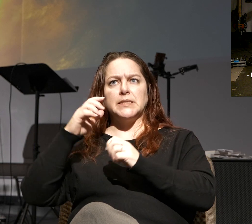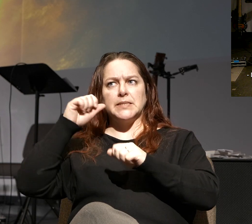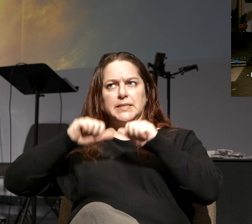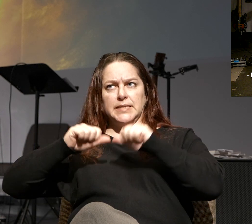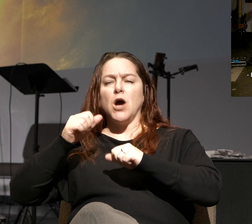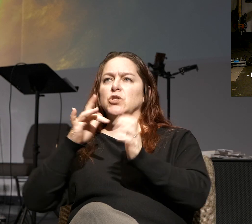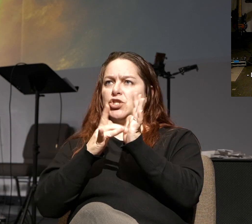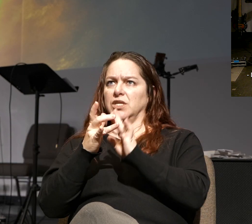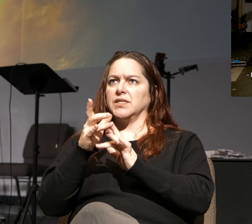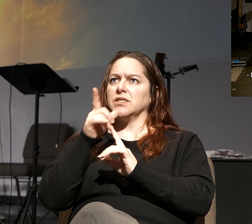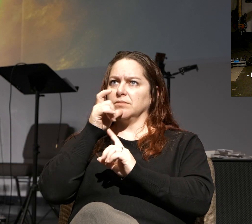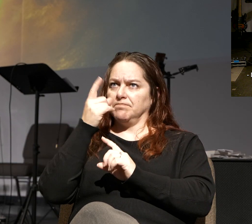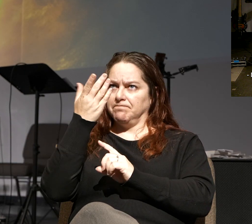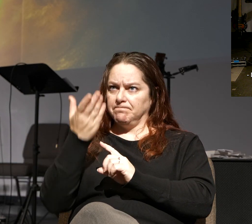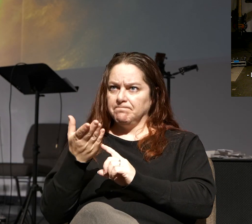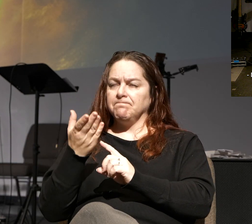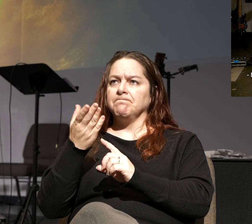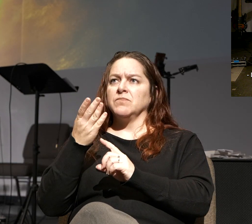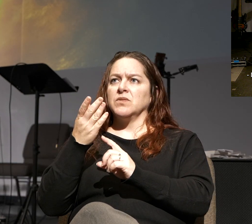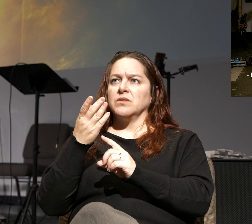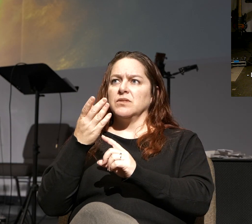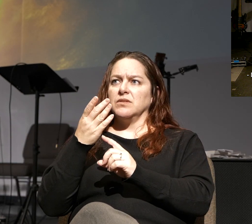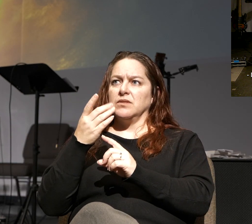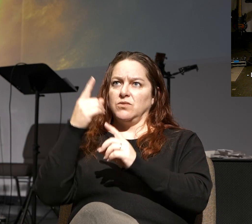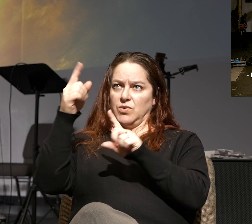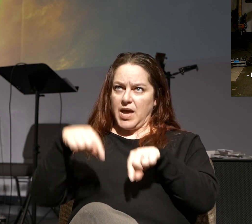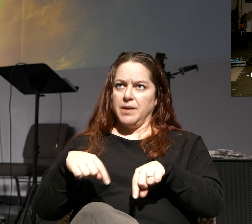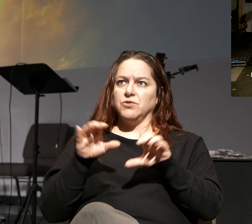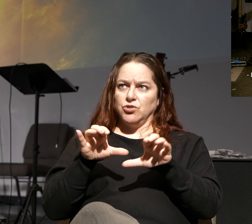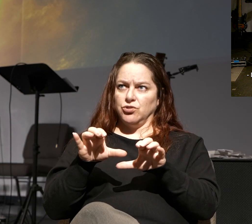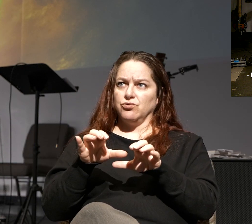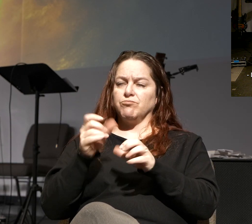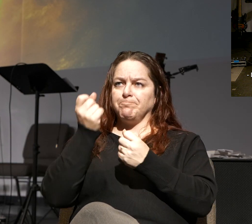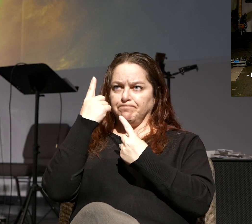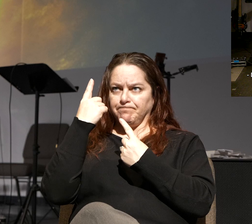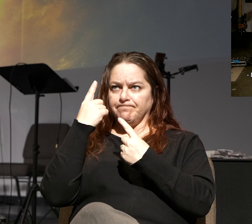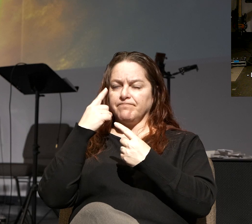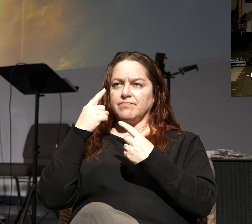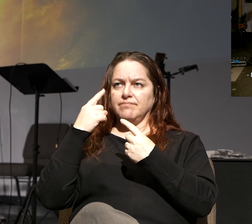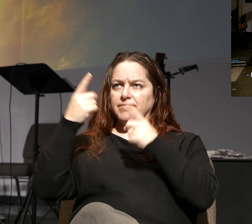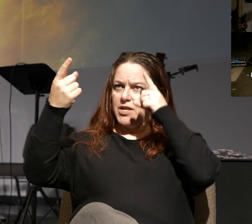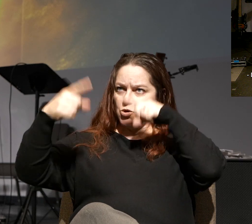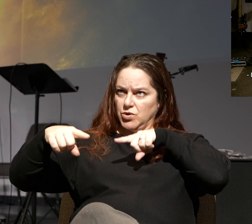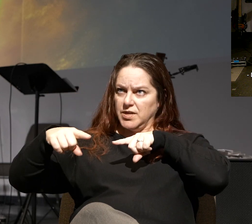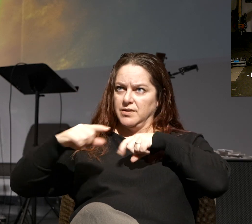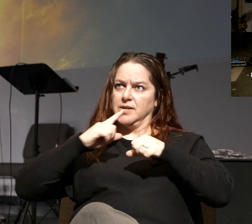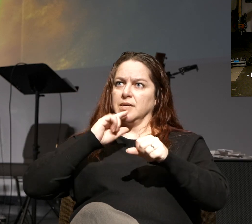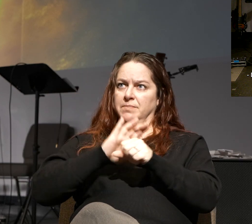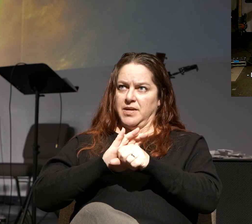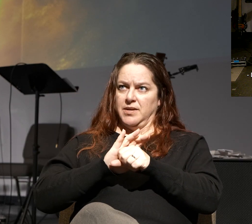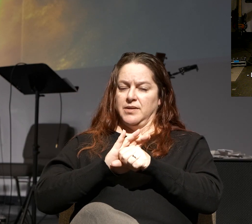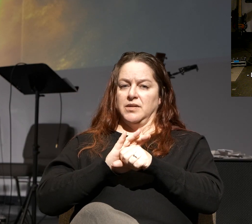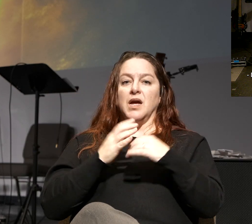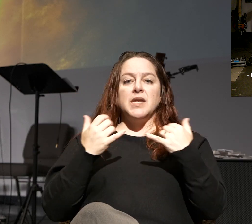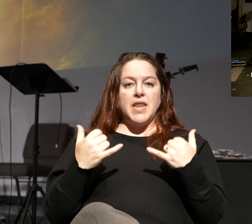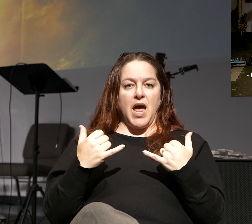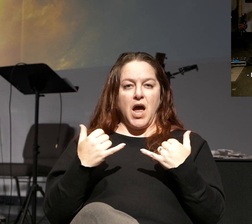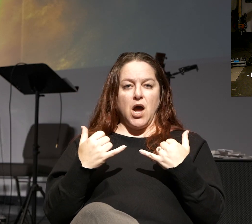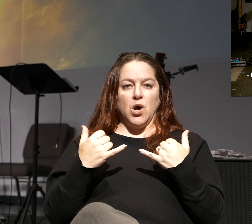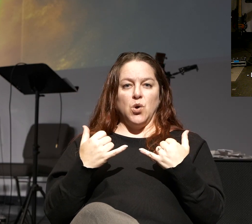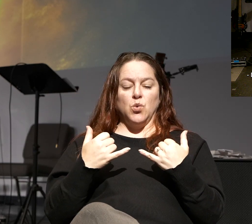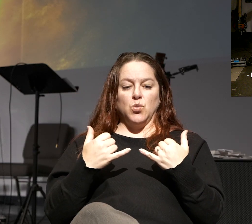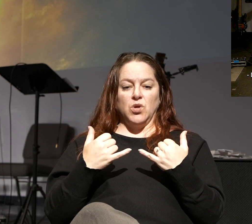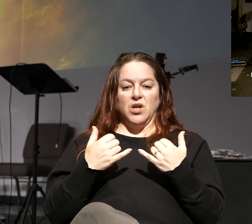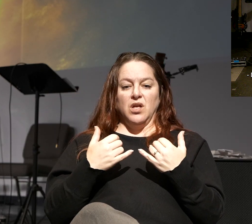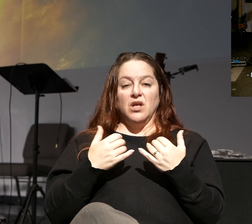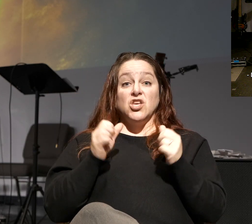who He said He is and came to do what He came to do. You got that, and you've committed to Him. Now, you're going to have to ride that out